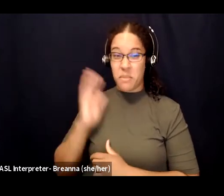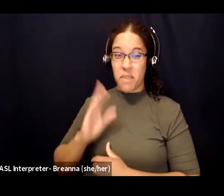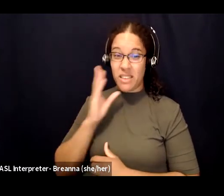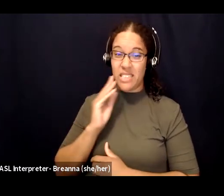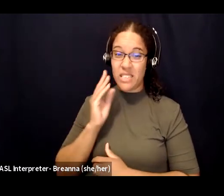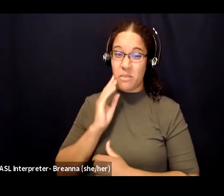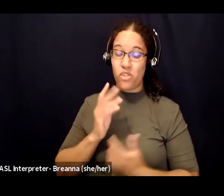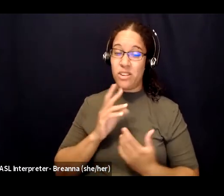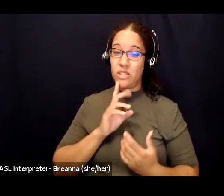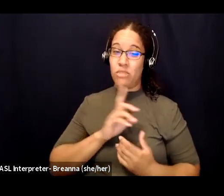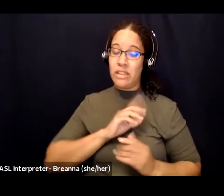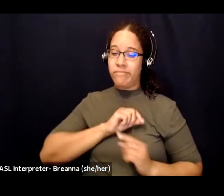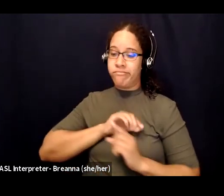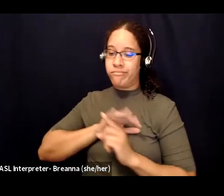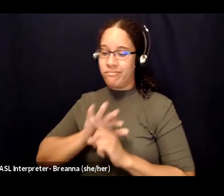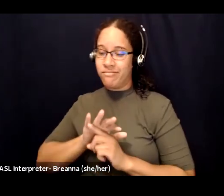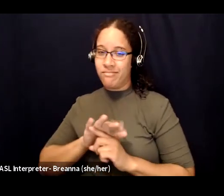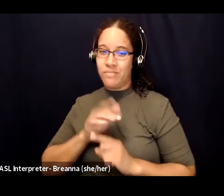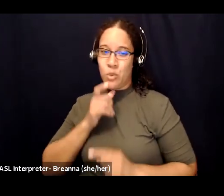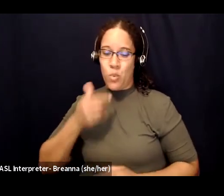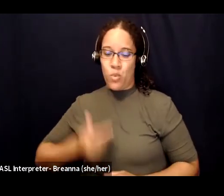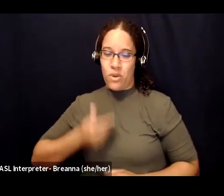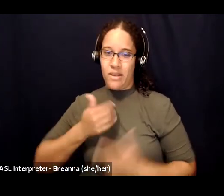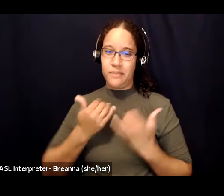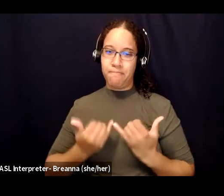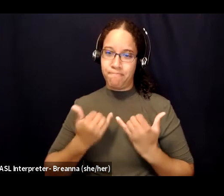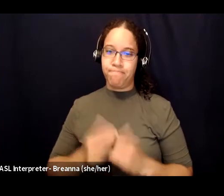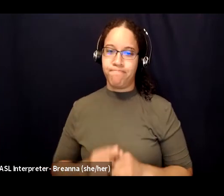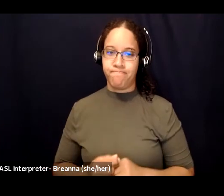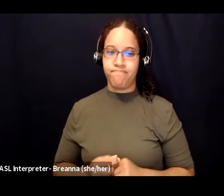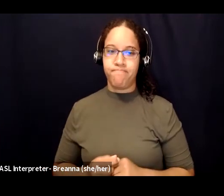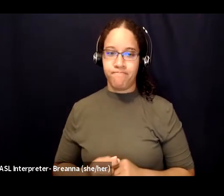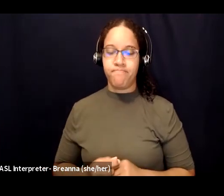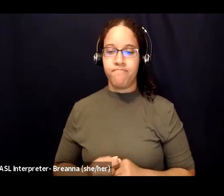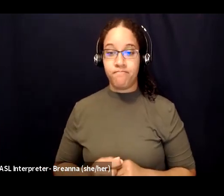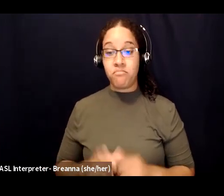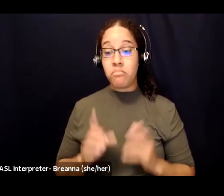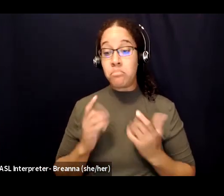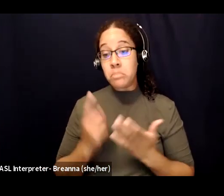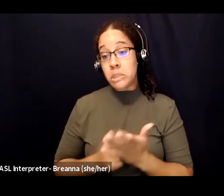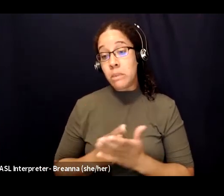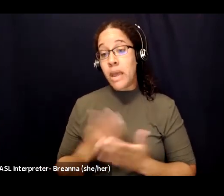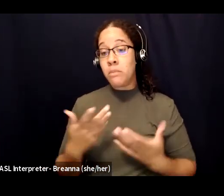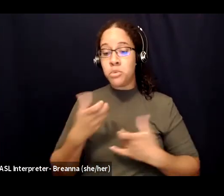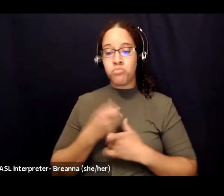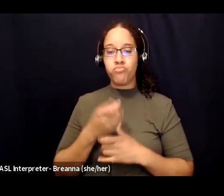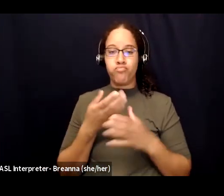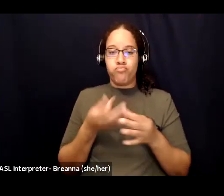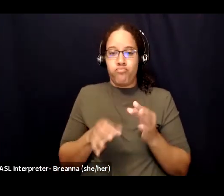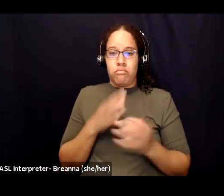maybe that's all that you say or maybe you expand again if it ever feels like you're having to justify or validate